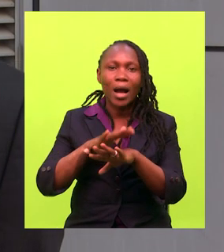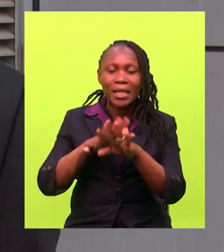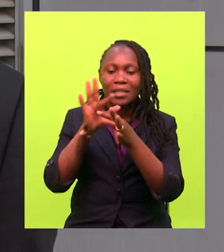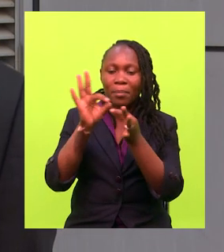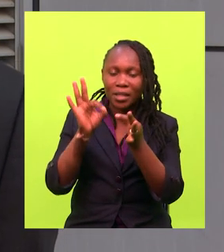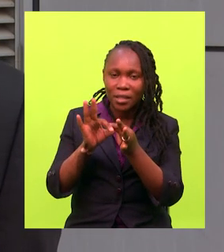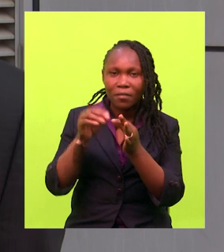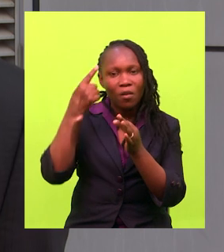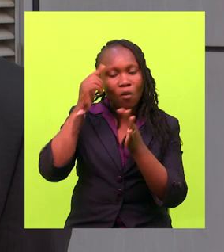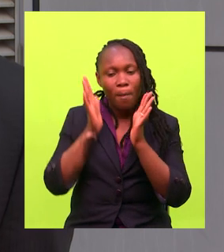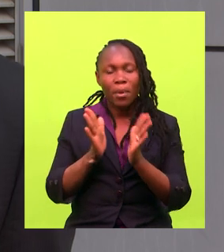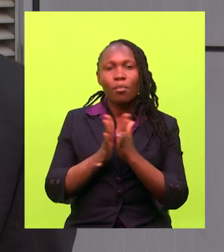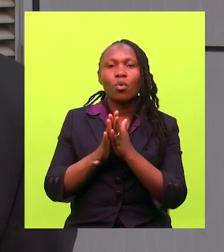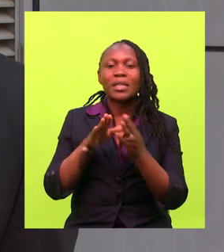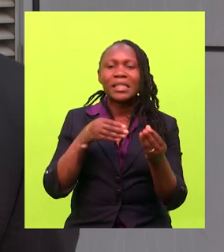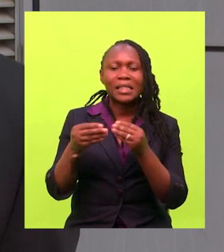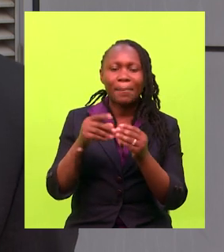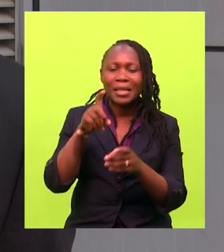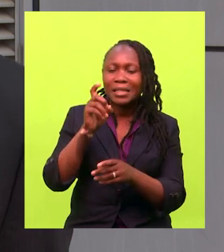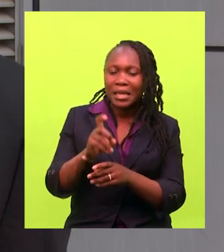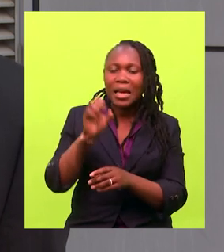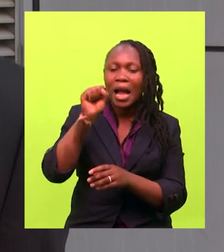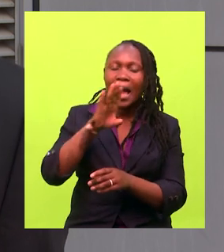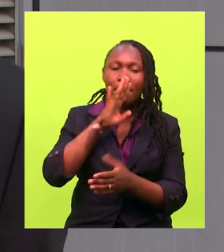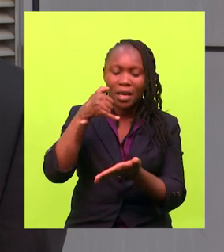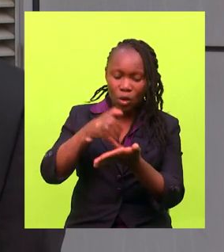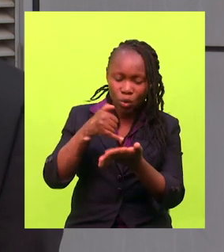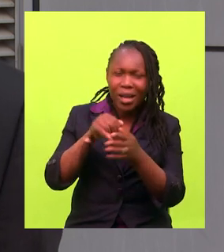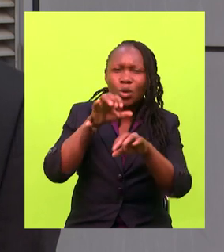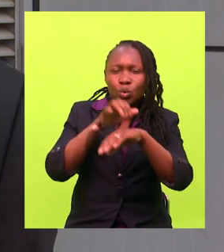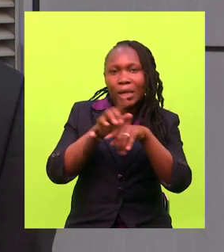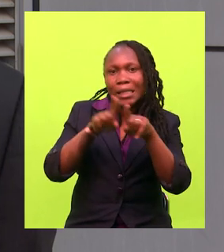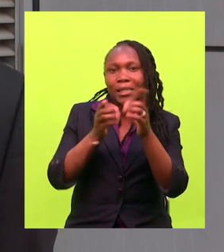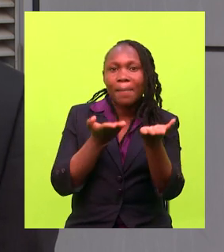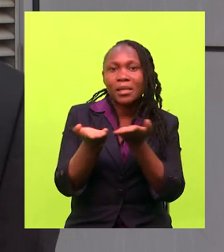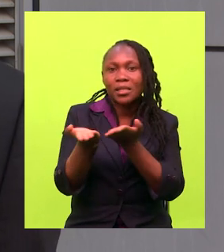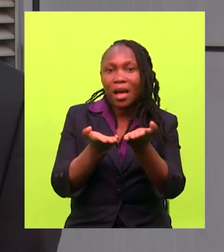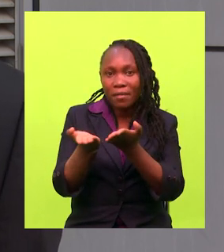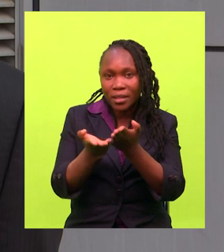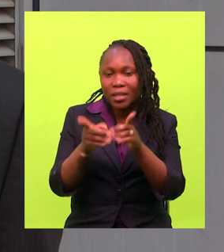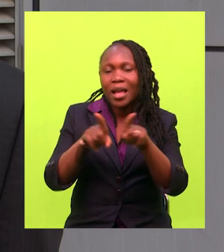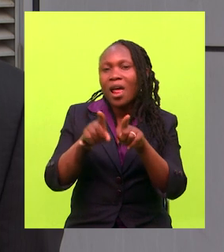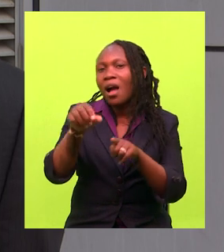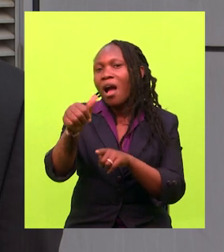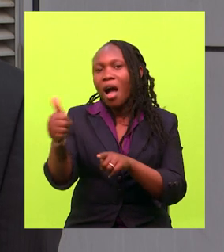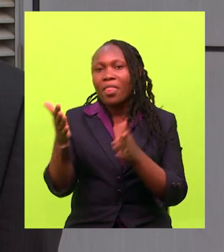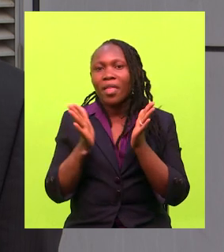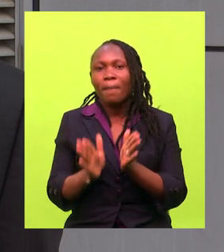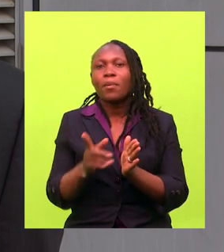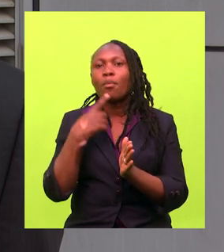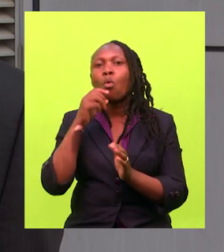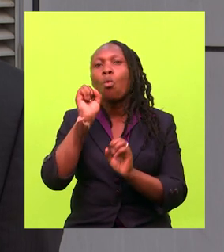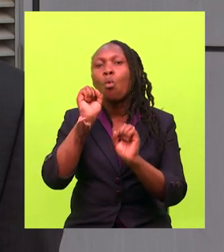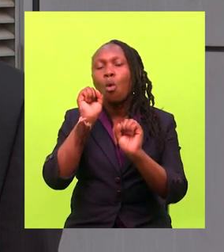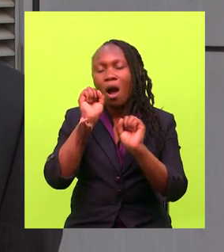particularities of personal disability, they get included, and they get to get the same kind of services that the other people